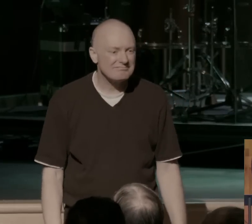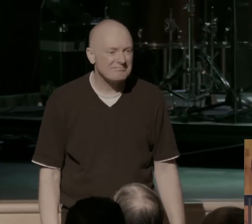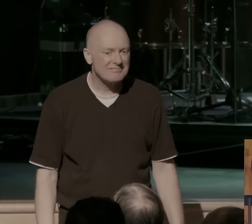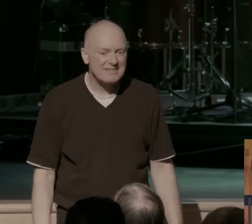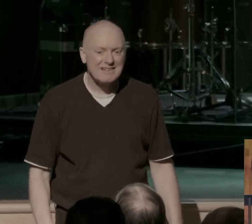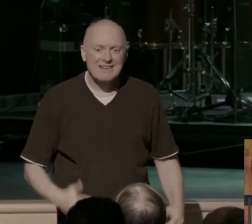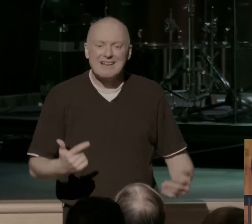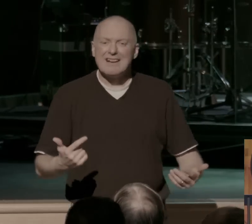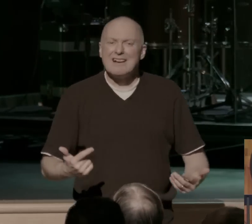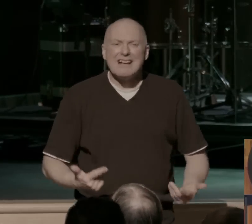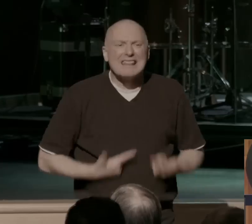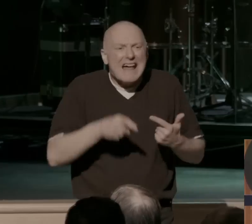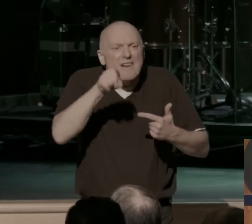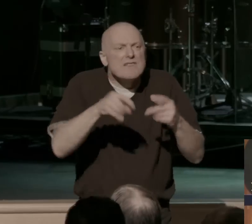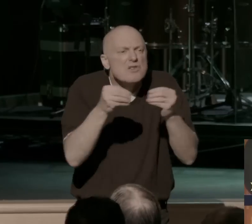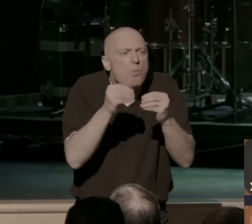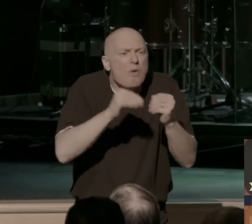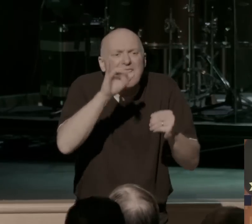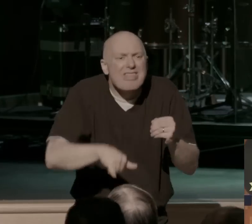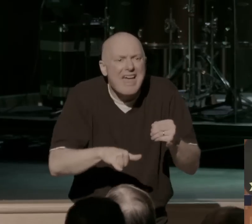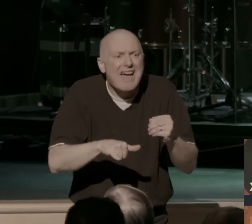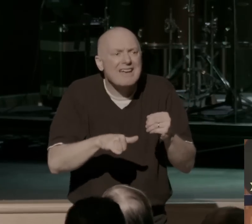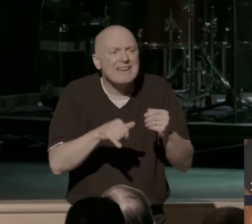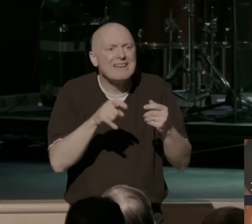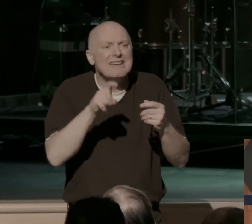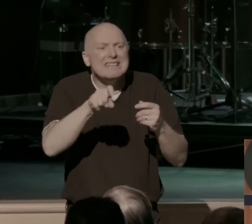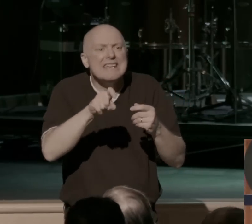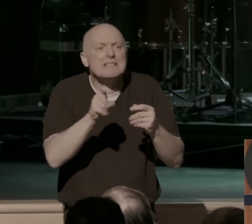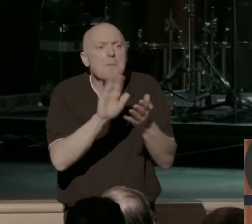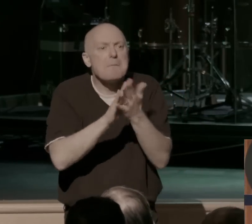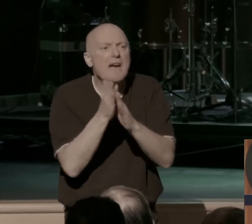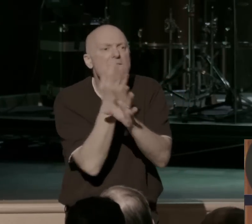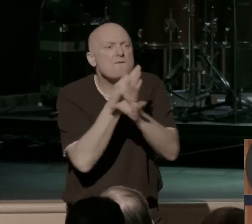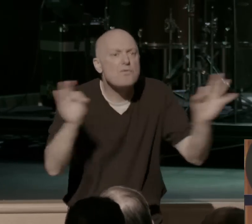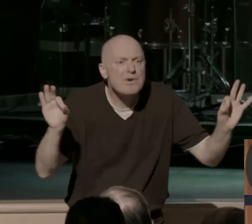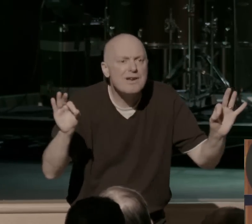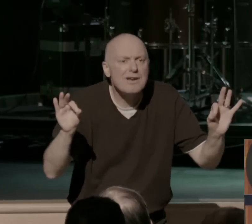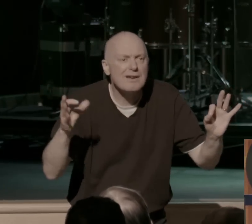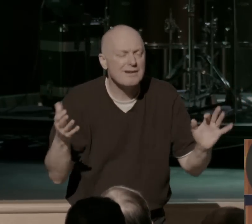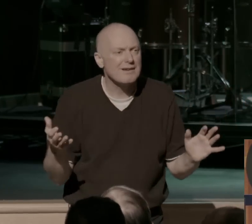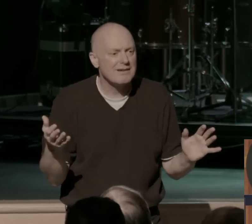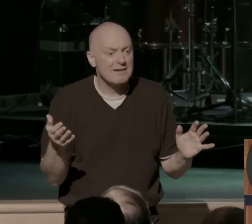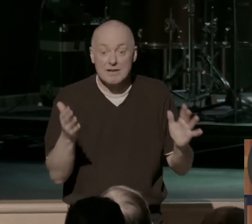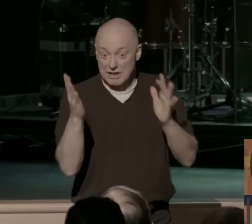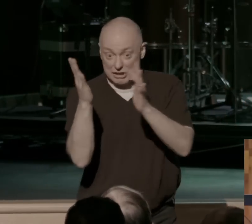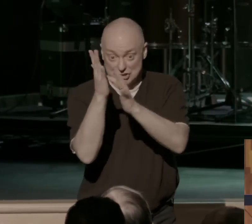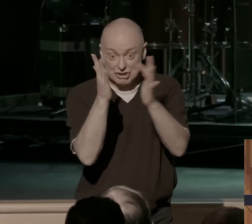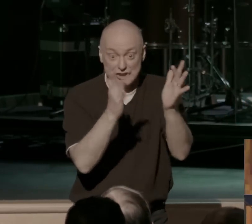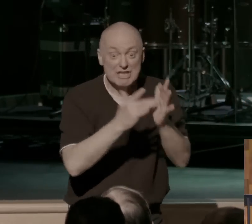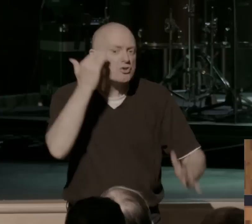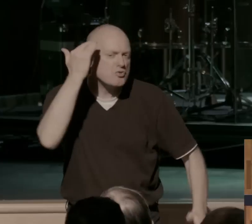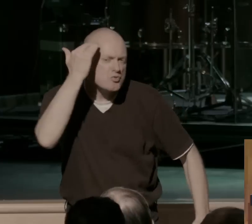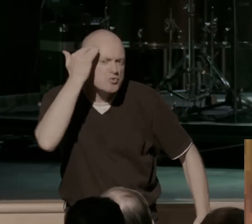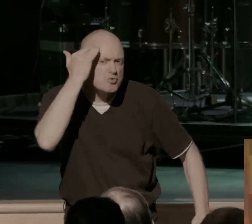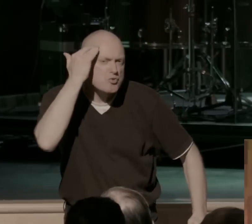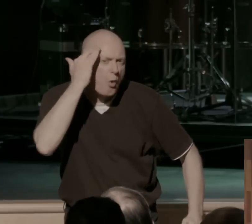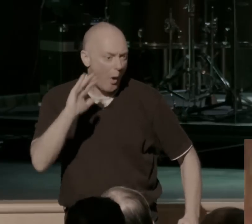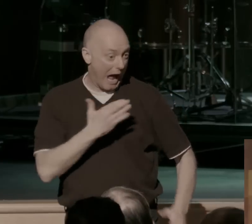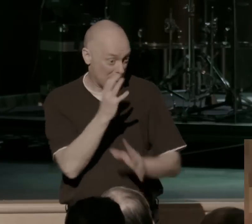Our life needs, needs, needs more than that, needs more nourishment, needs to be set free more than just these things. And, and Jesus, knowing that, knowing our situation,